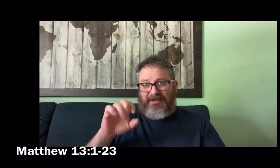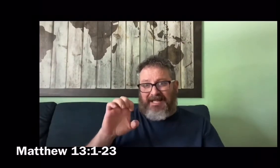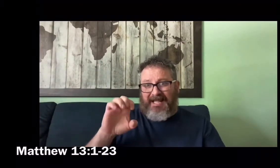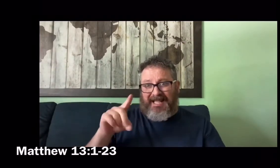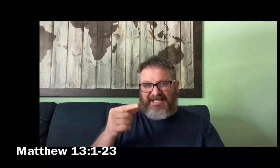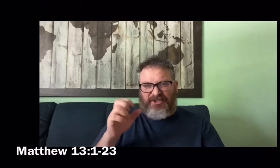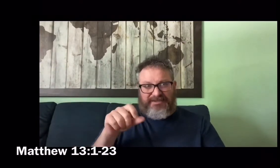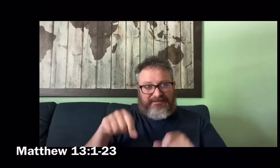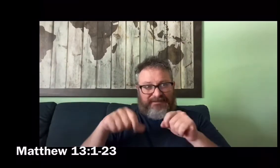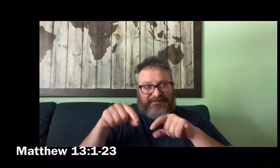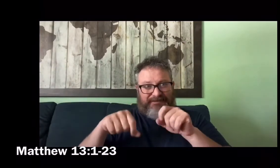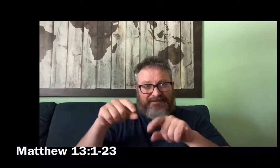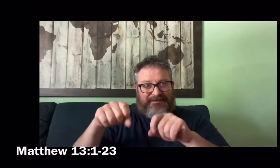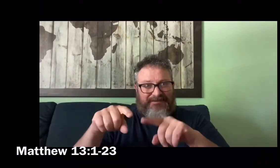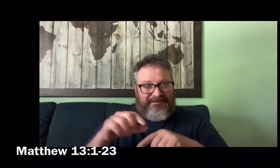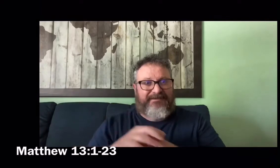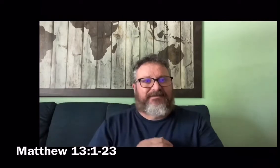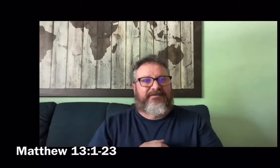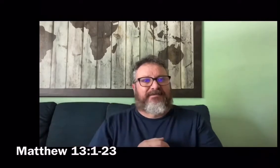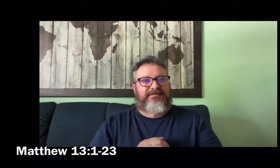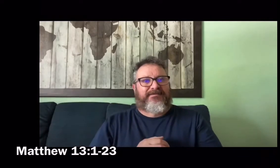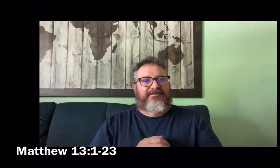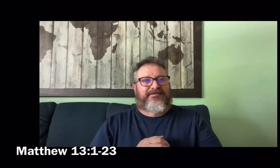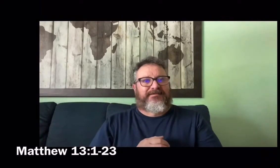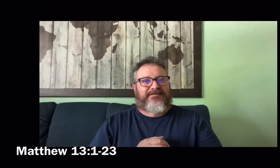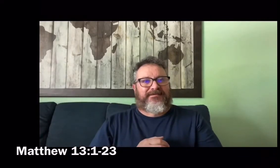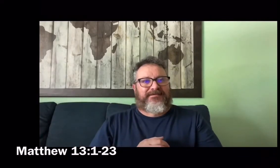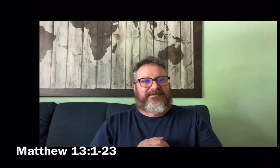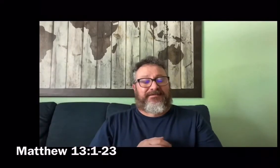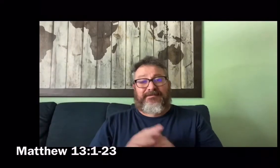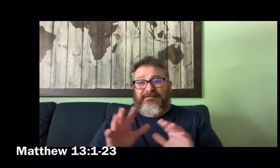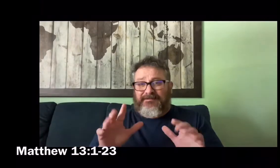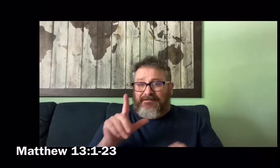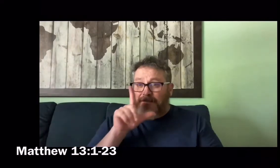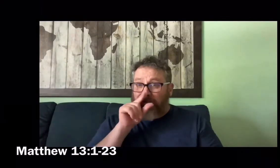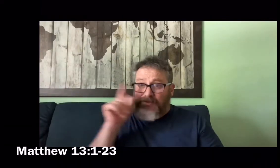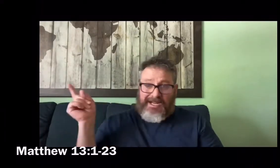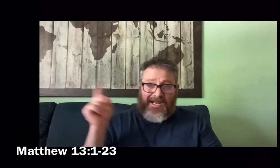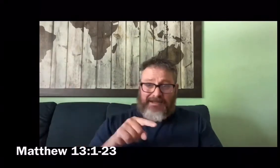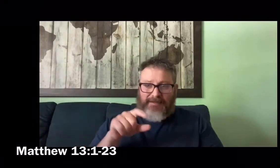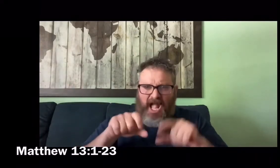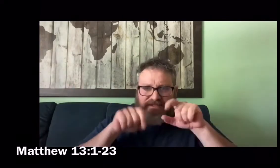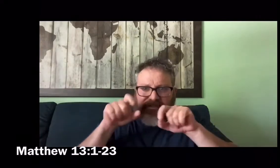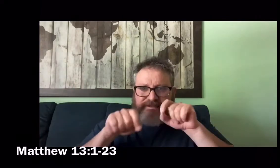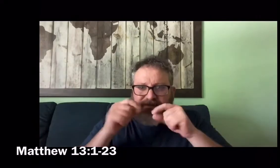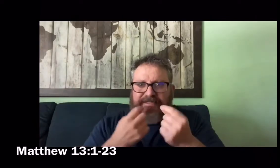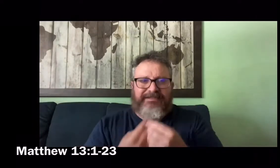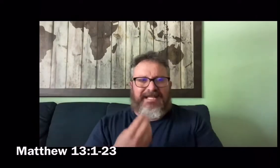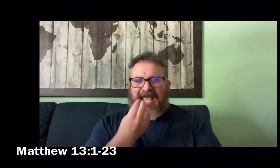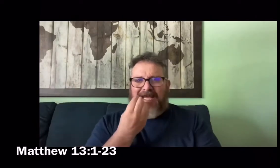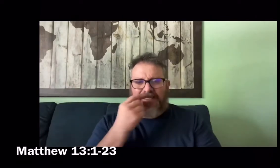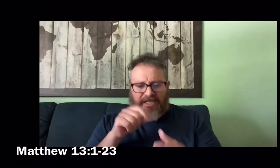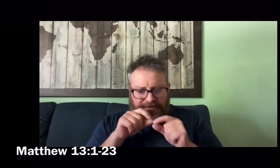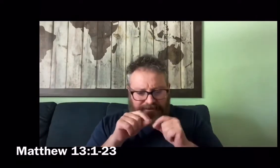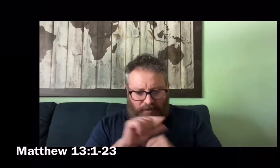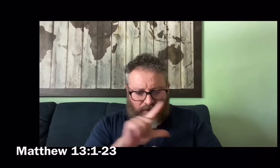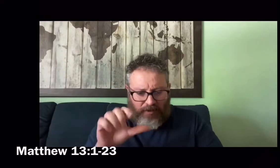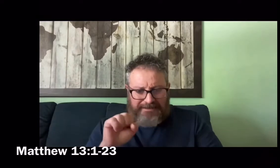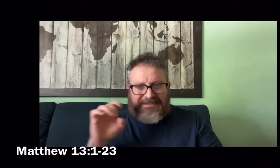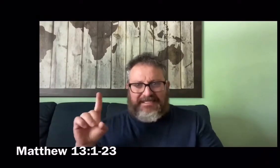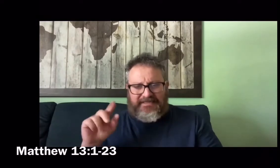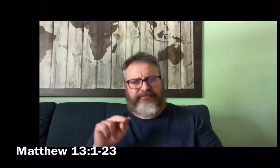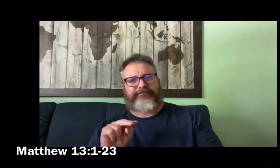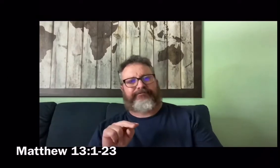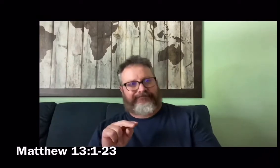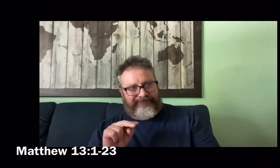and the birds came and ate it up.